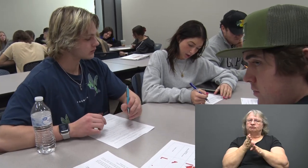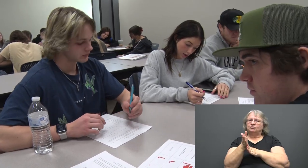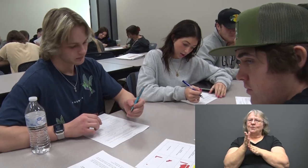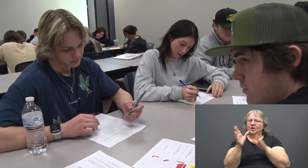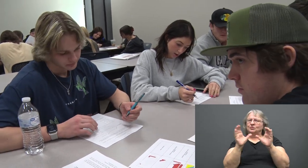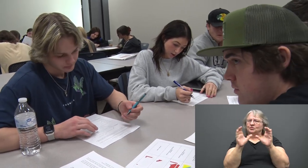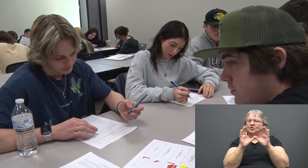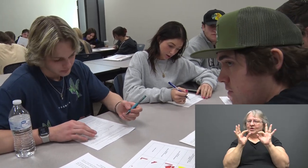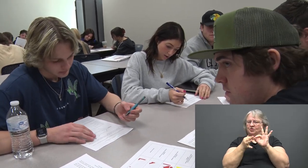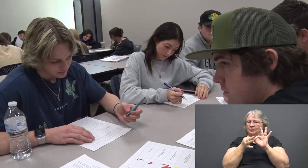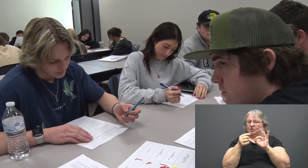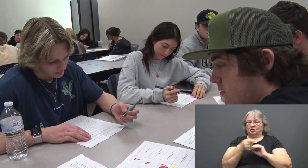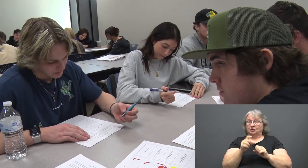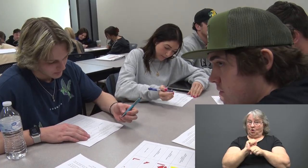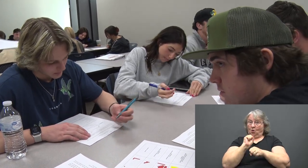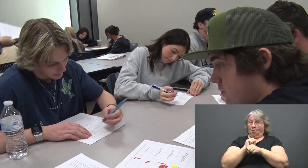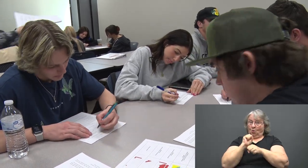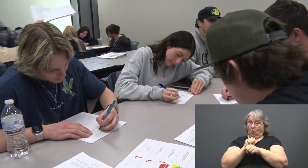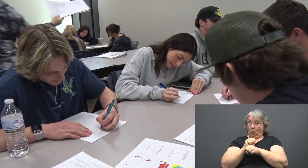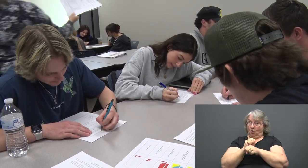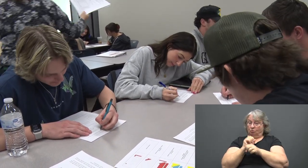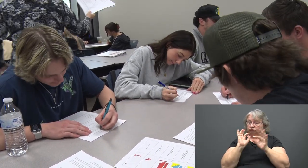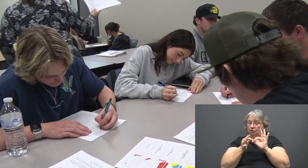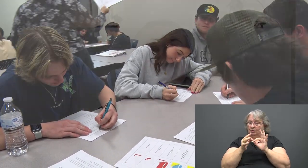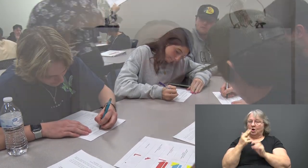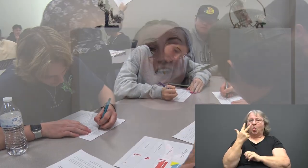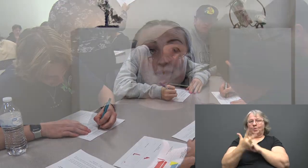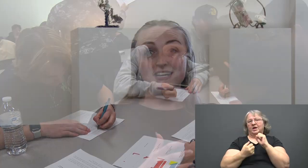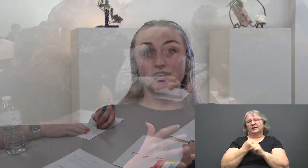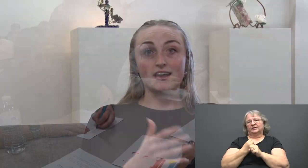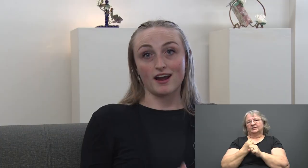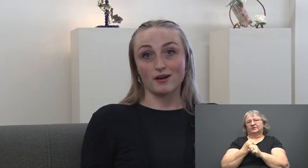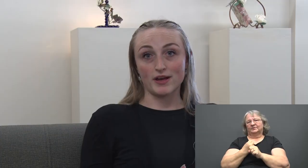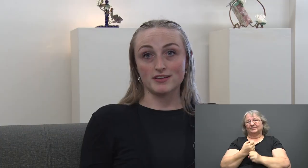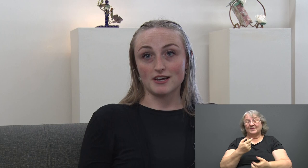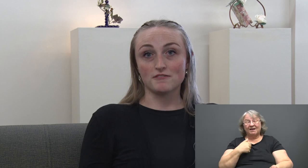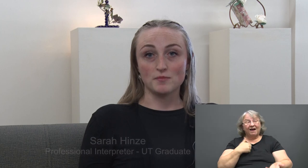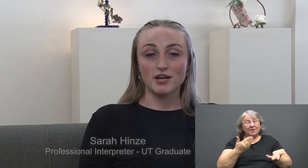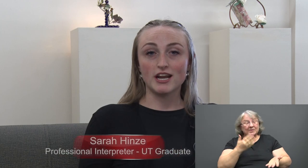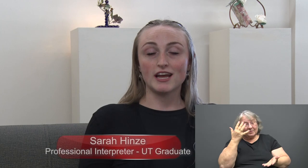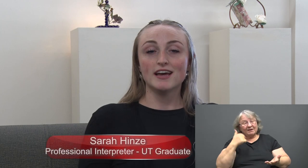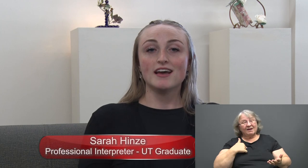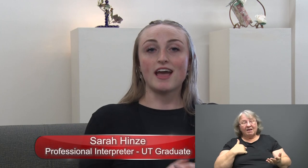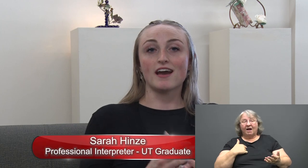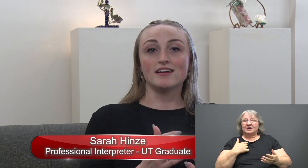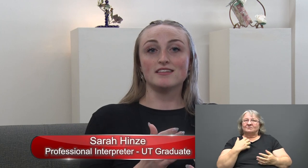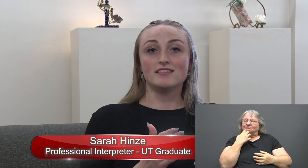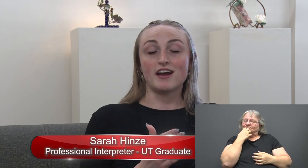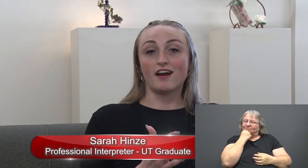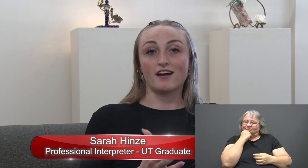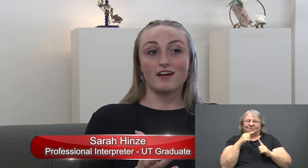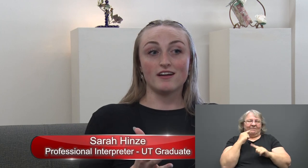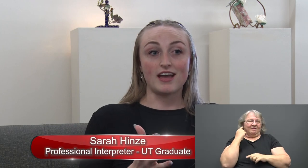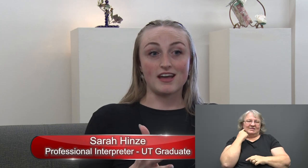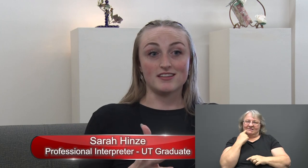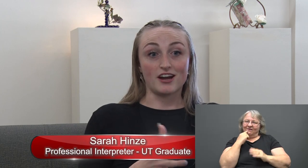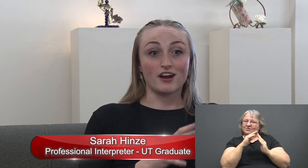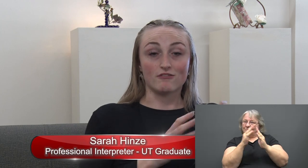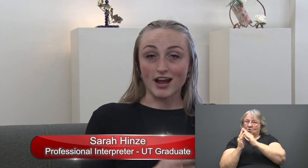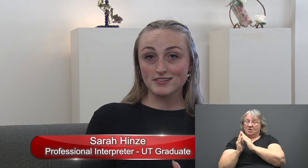who has been in the field for three years. I'm here because I care about the deaf community and their rights